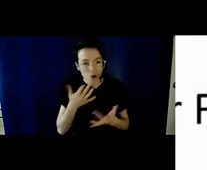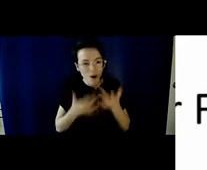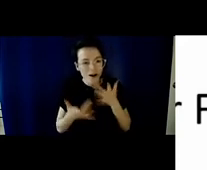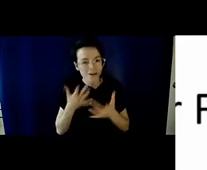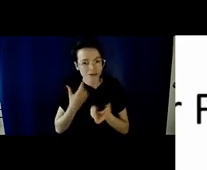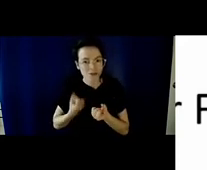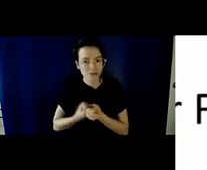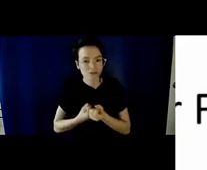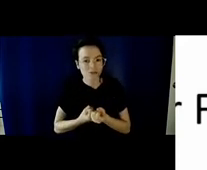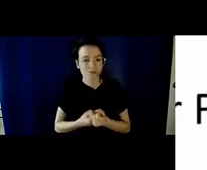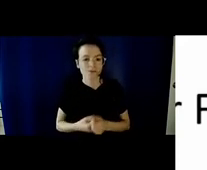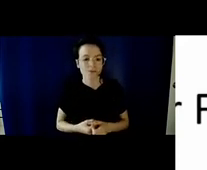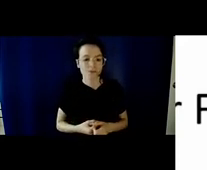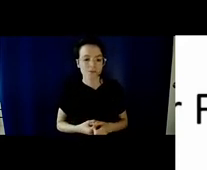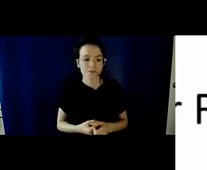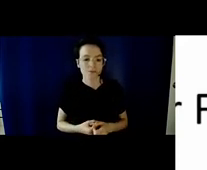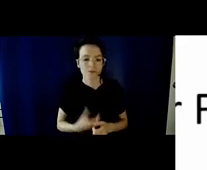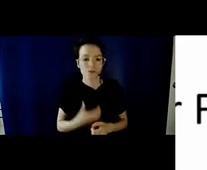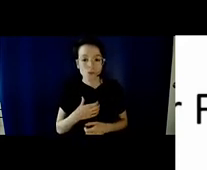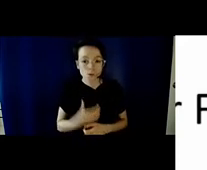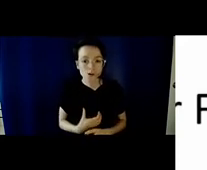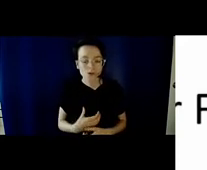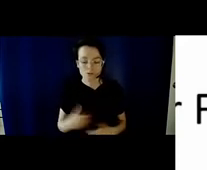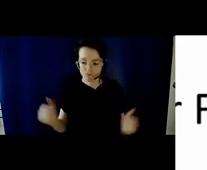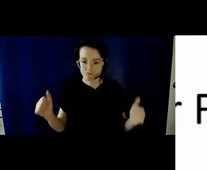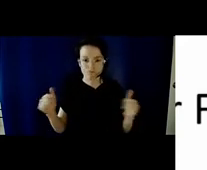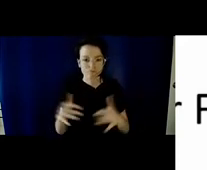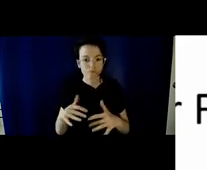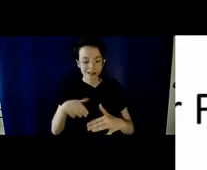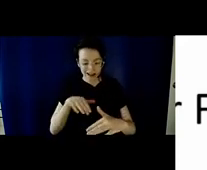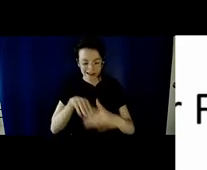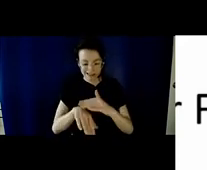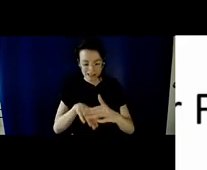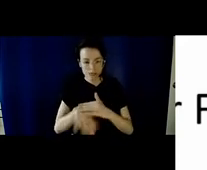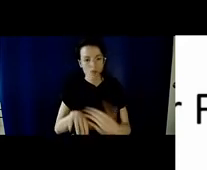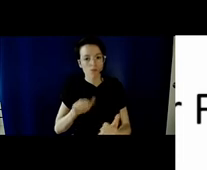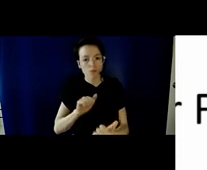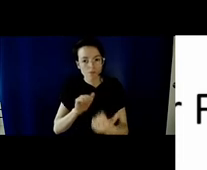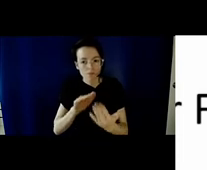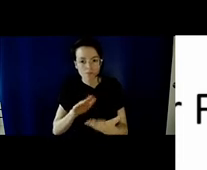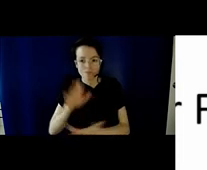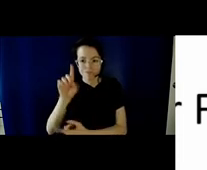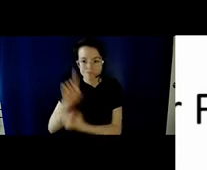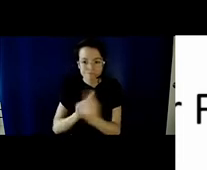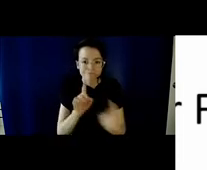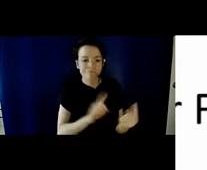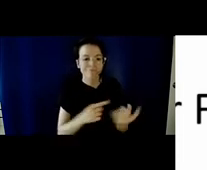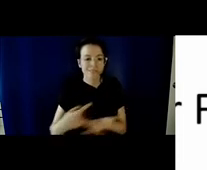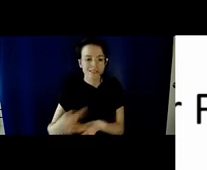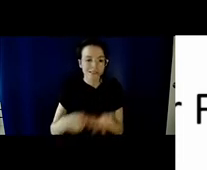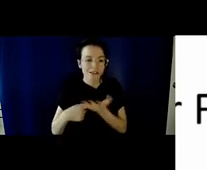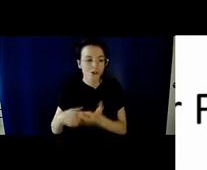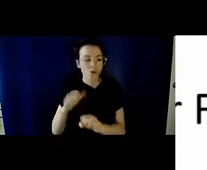It would be great, if there would be a more accessible place, to discuss and work together about possible solutions.